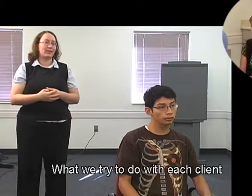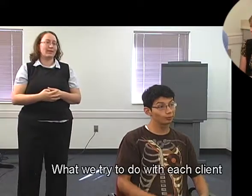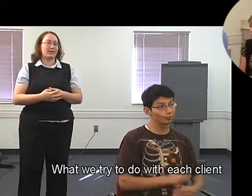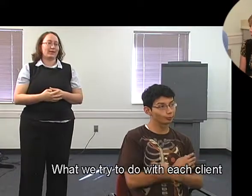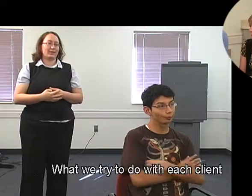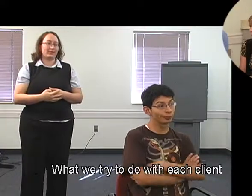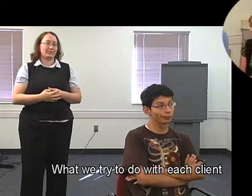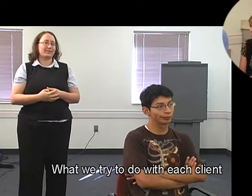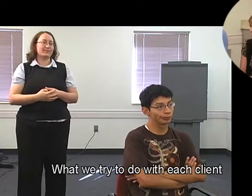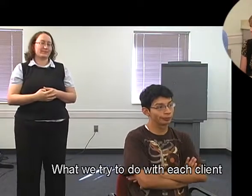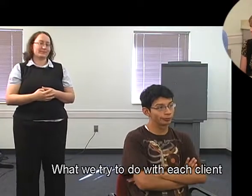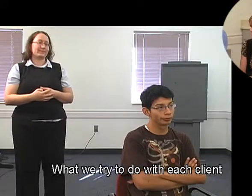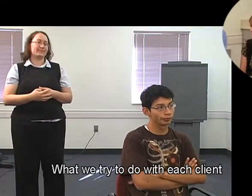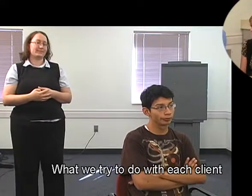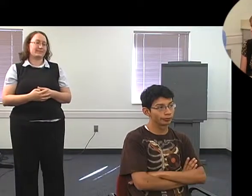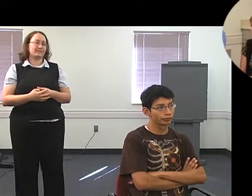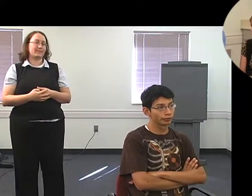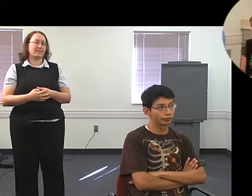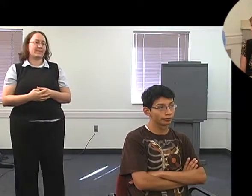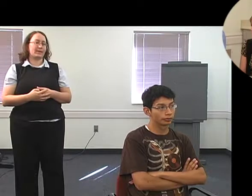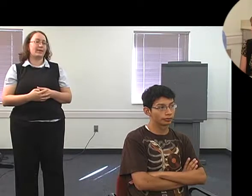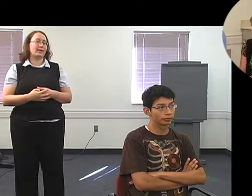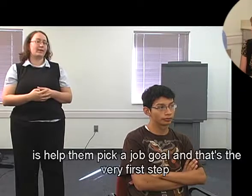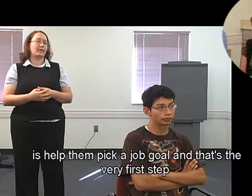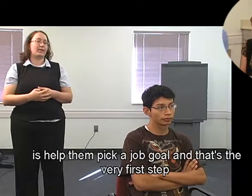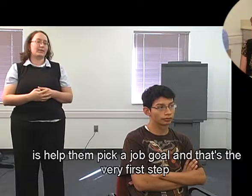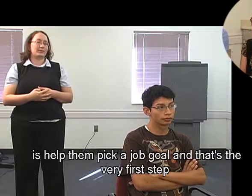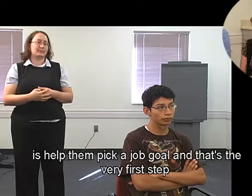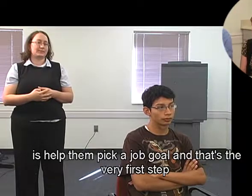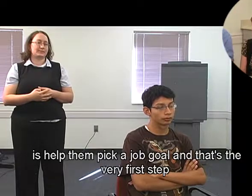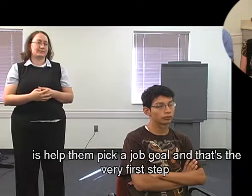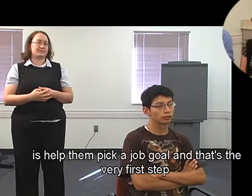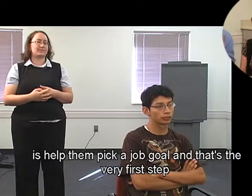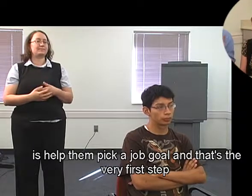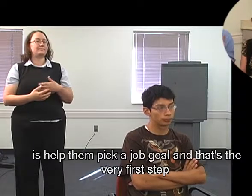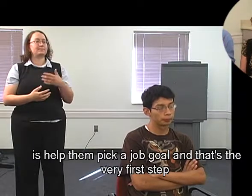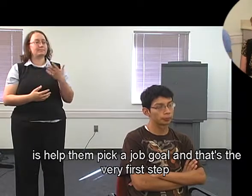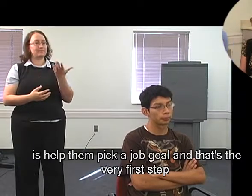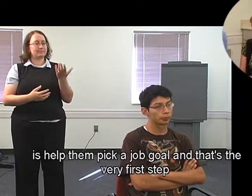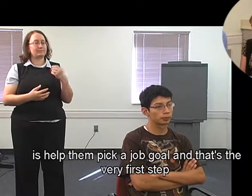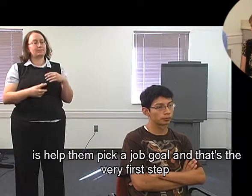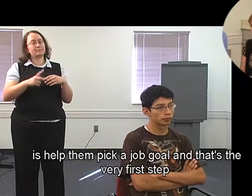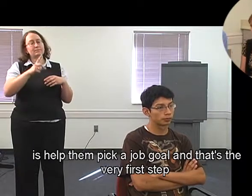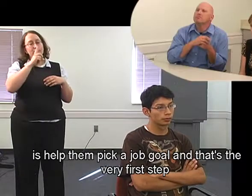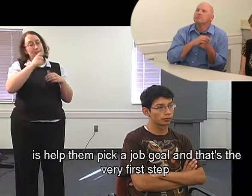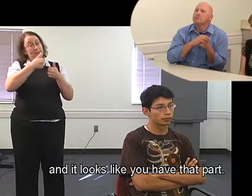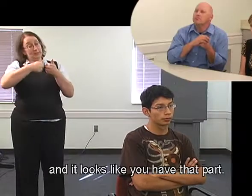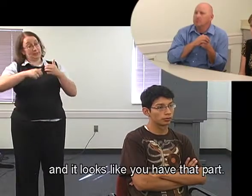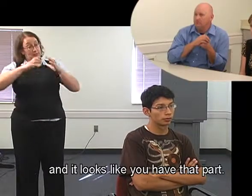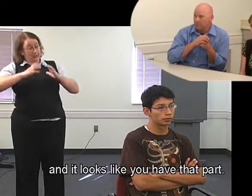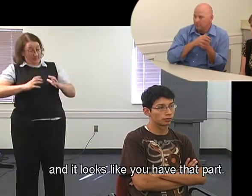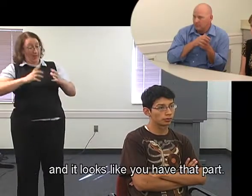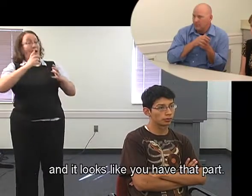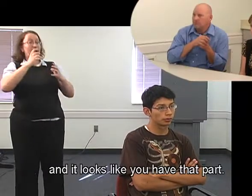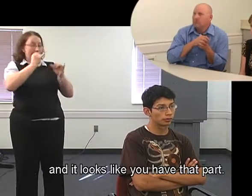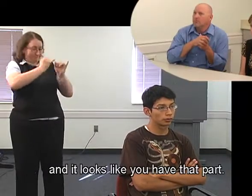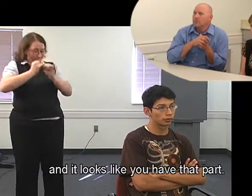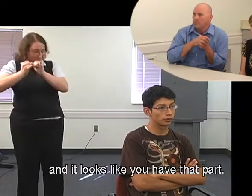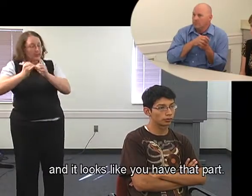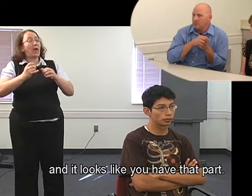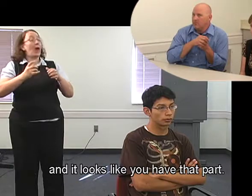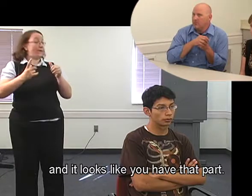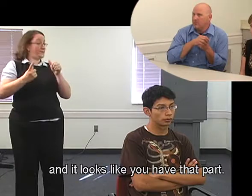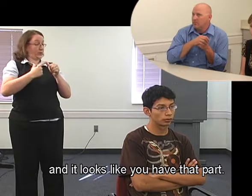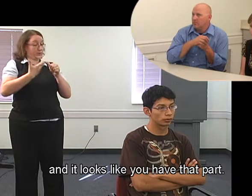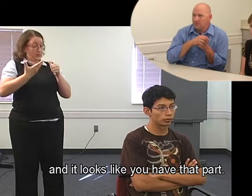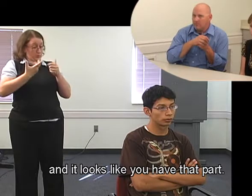What we try to do with each client is help them pick a job goal and that's the very first step